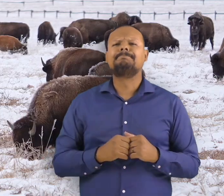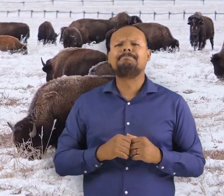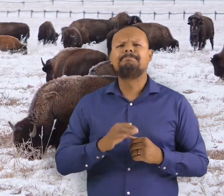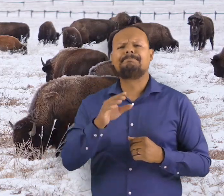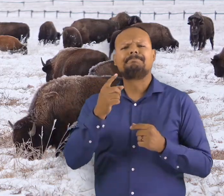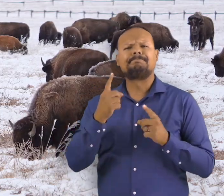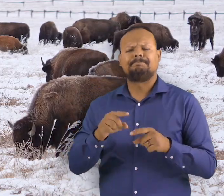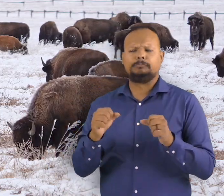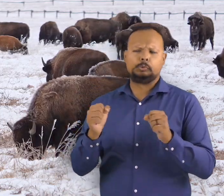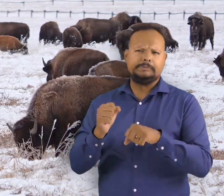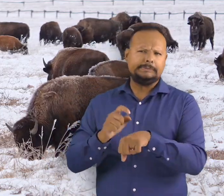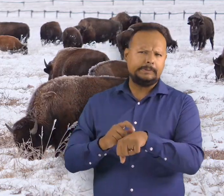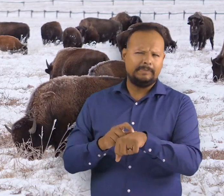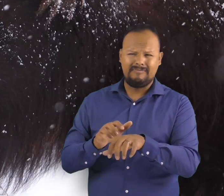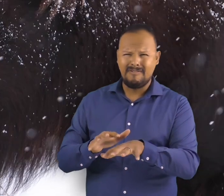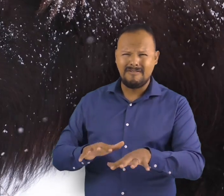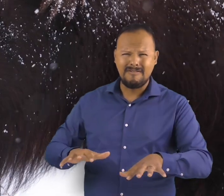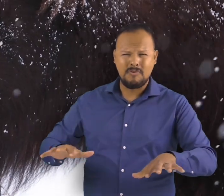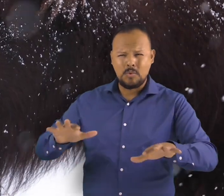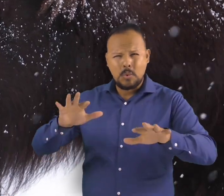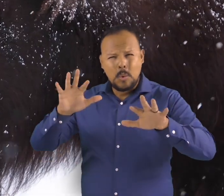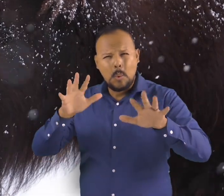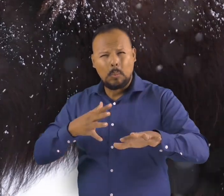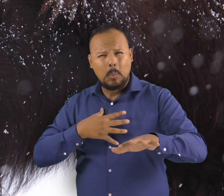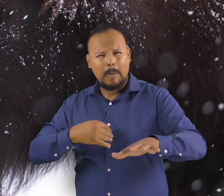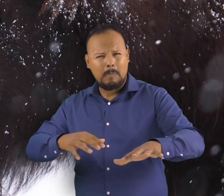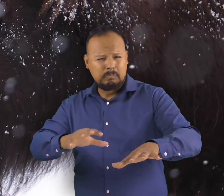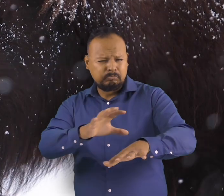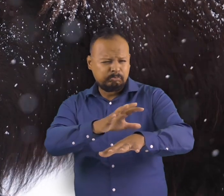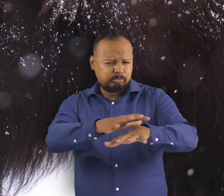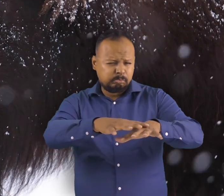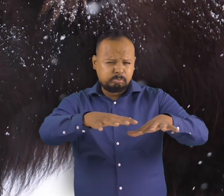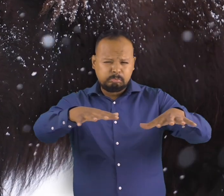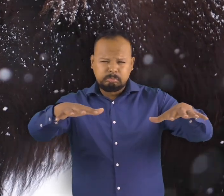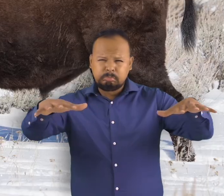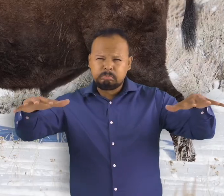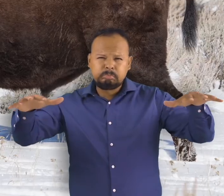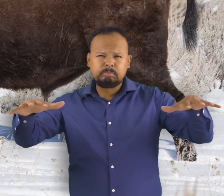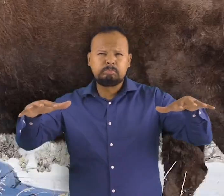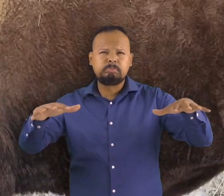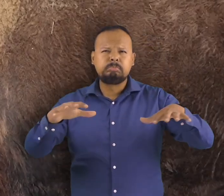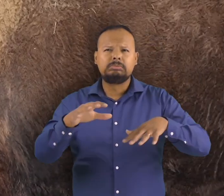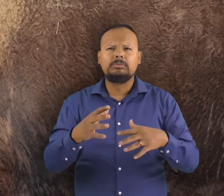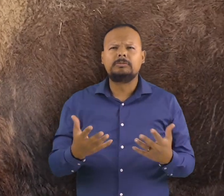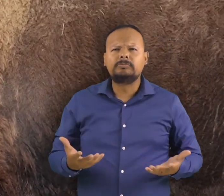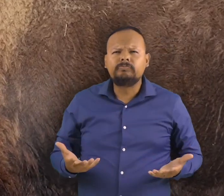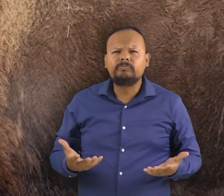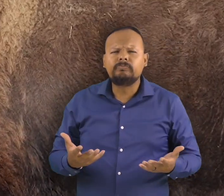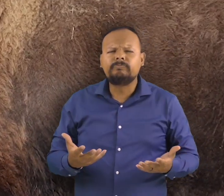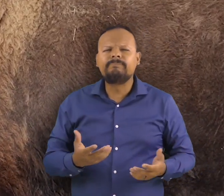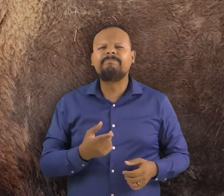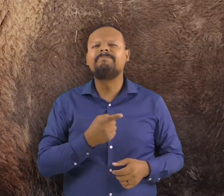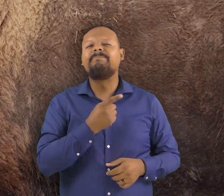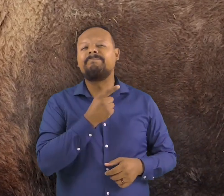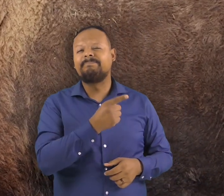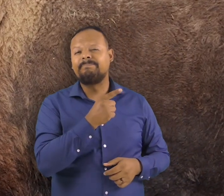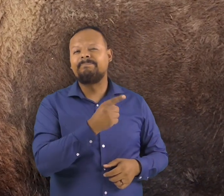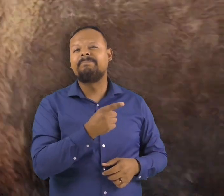in the winter when the land is covered in snow that's when their large protruding shoulder hump comes in handy